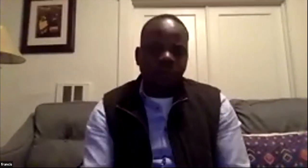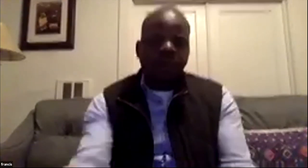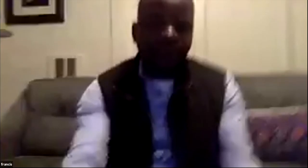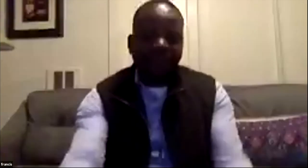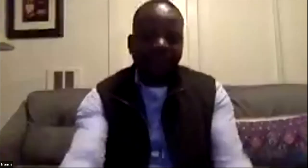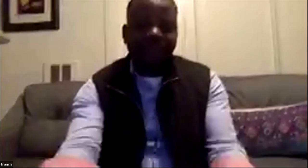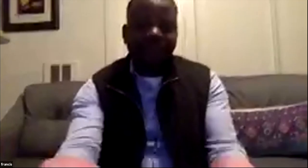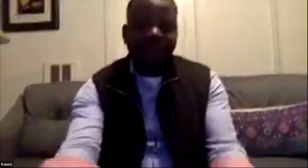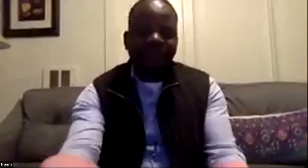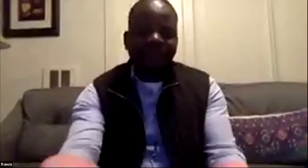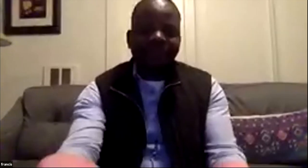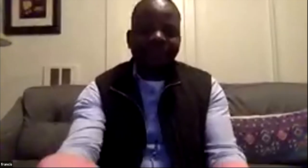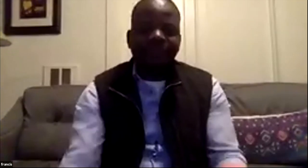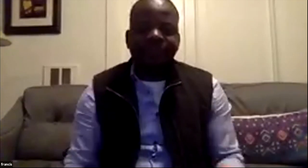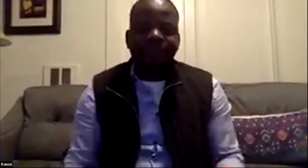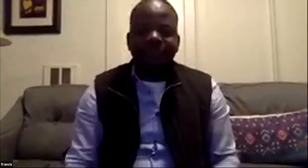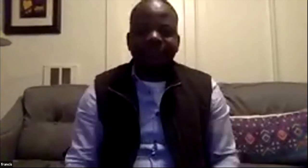francis okay